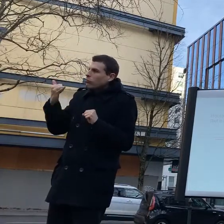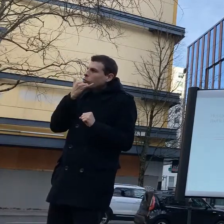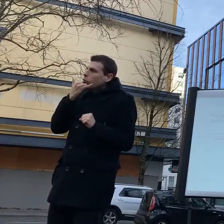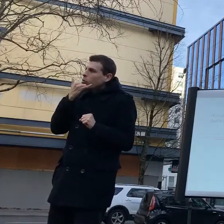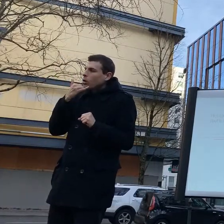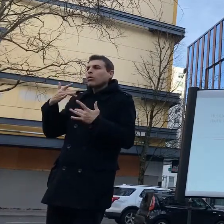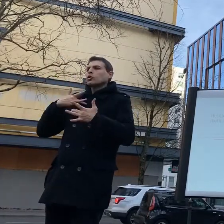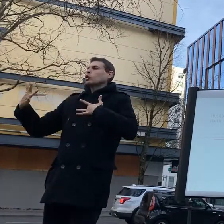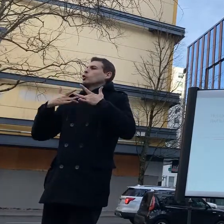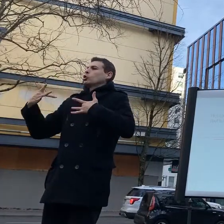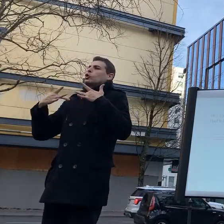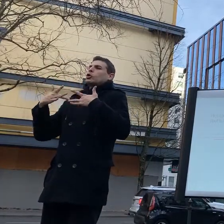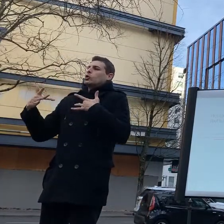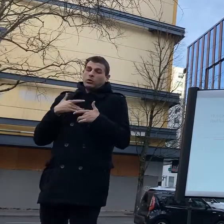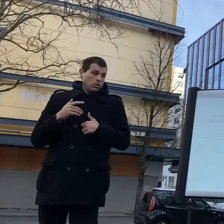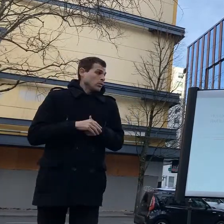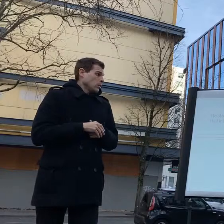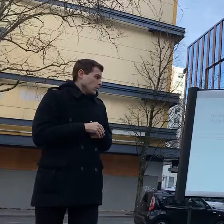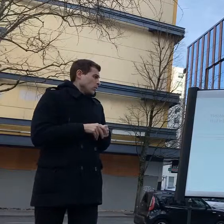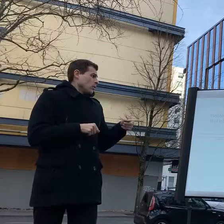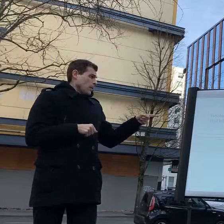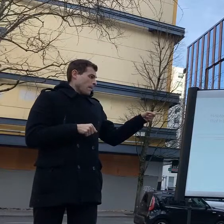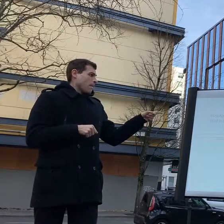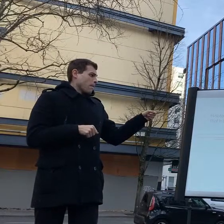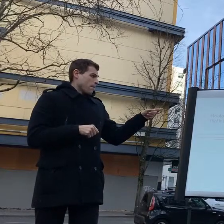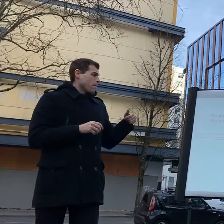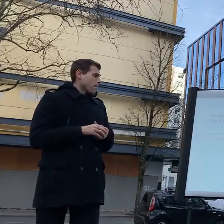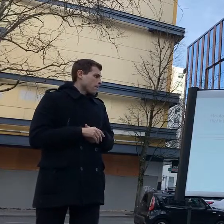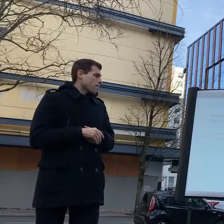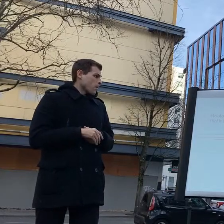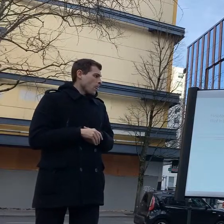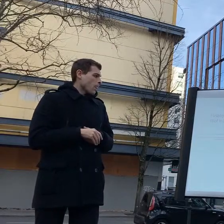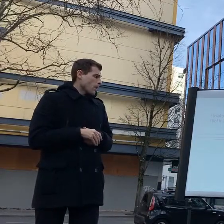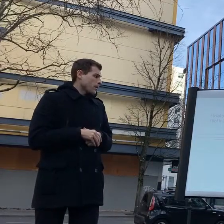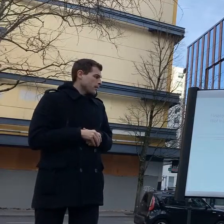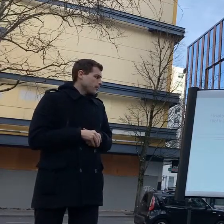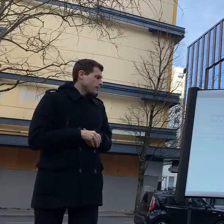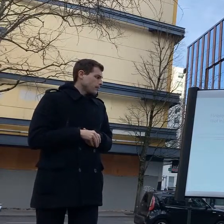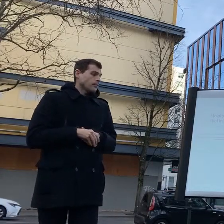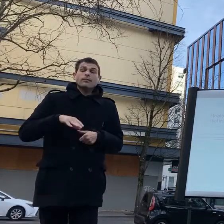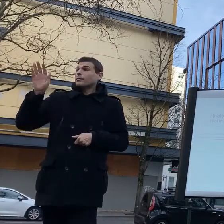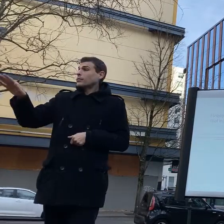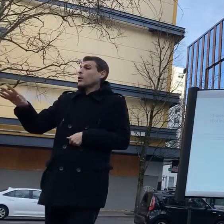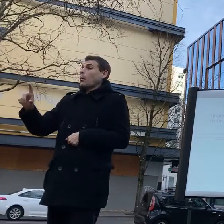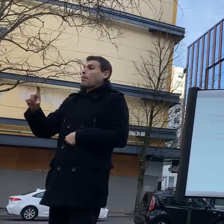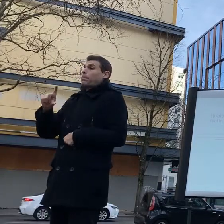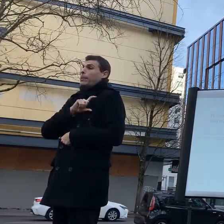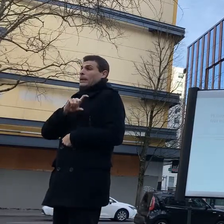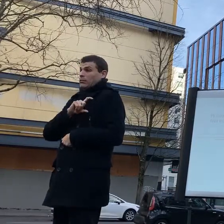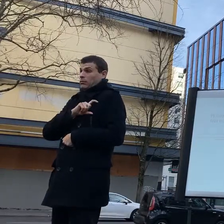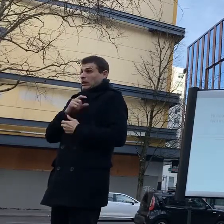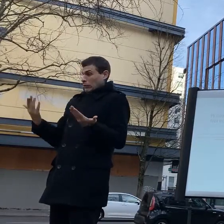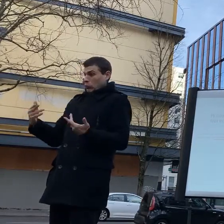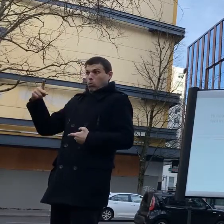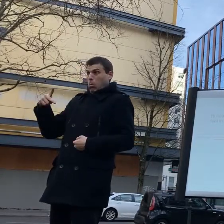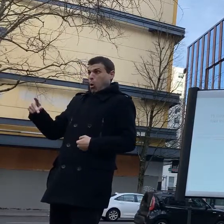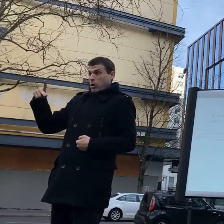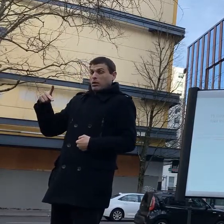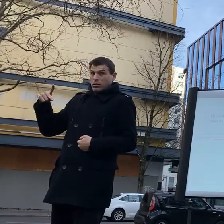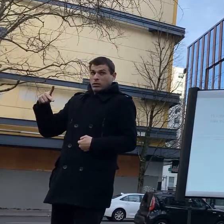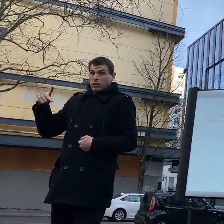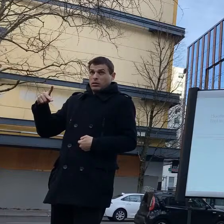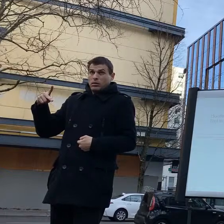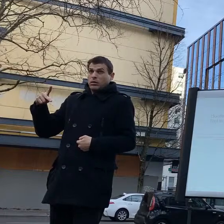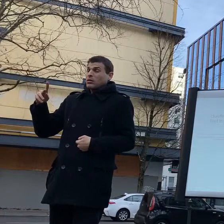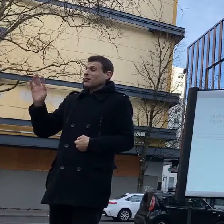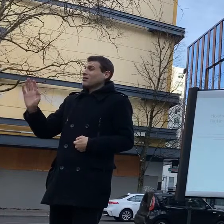off label usage it's meant not to be used on people this goes